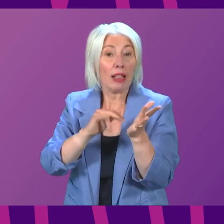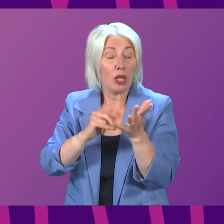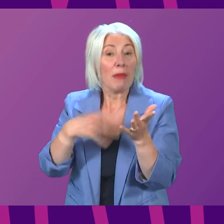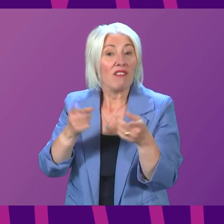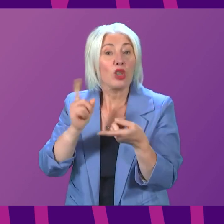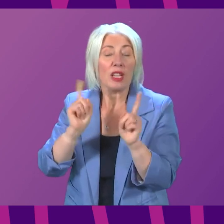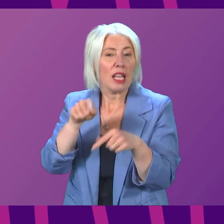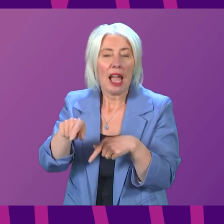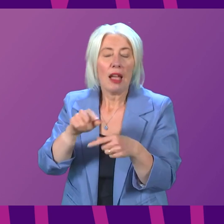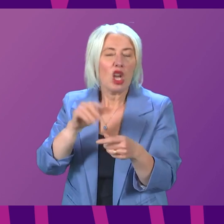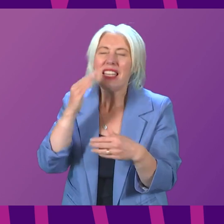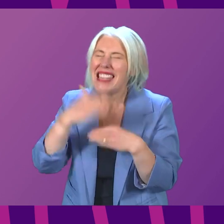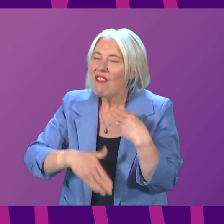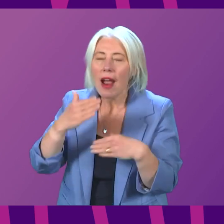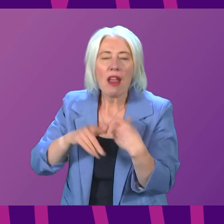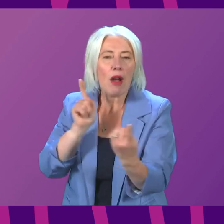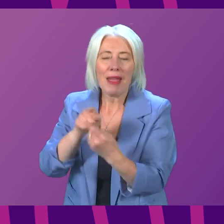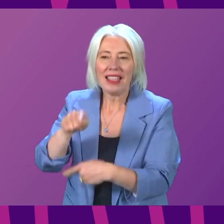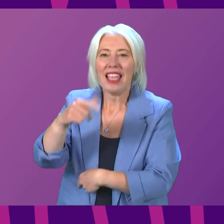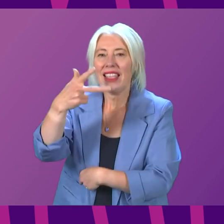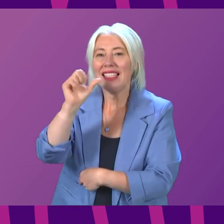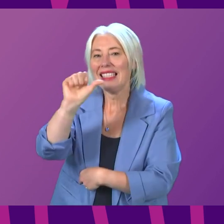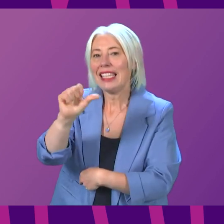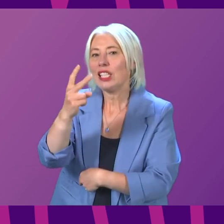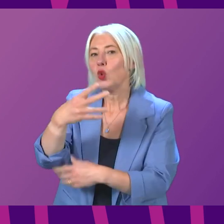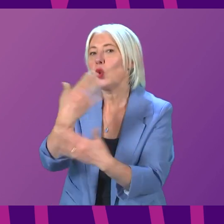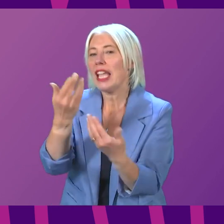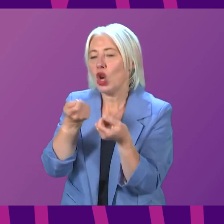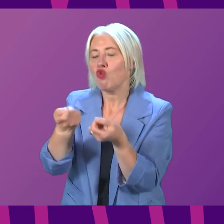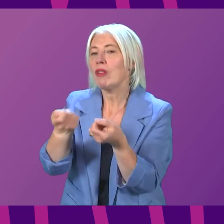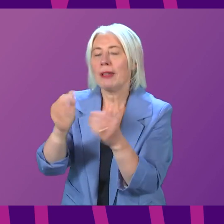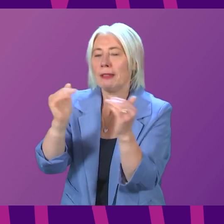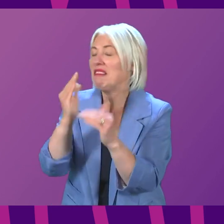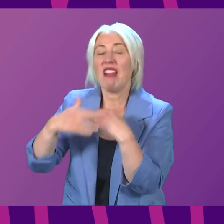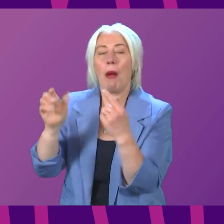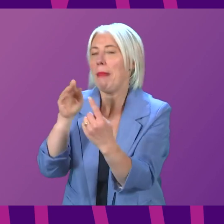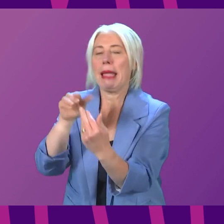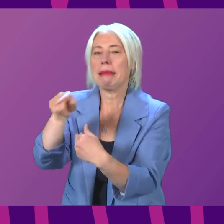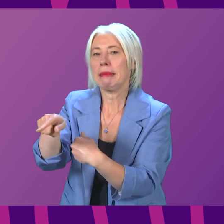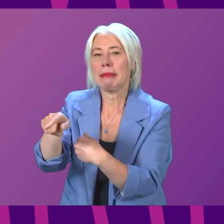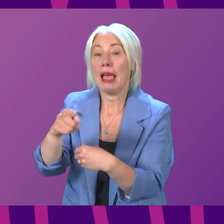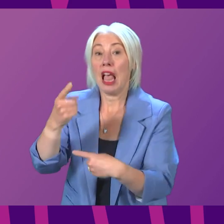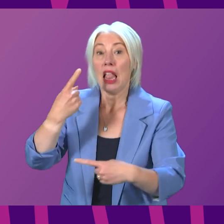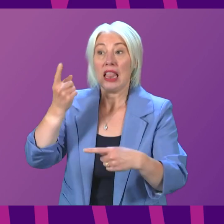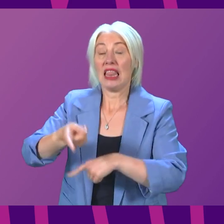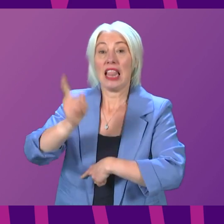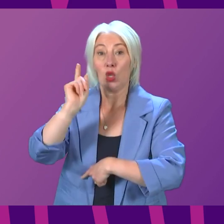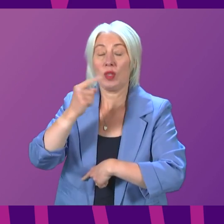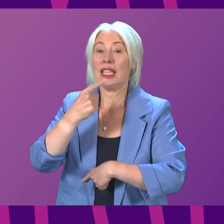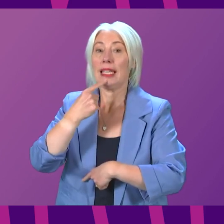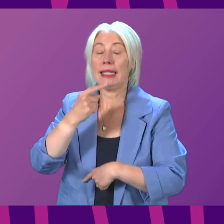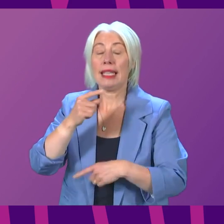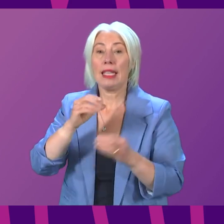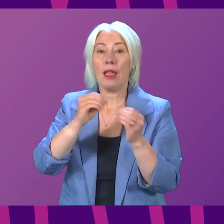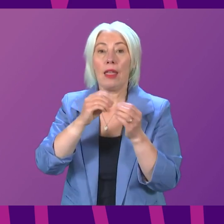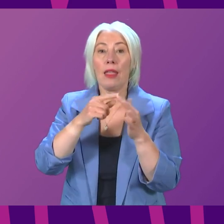never met the 62-day treatment standard. And things are so bad that last week the Lancet revealed that senior staff at the